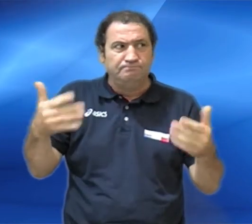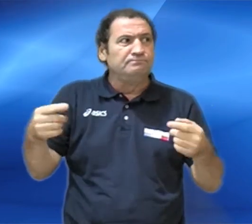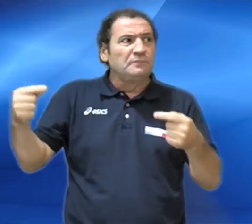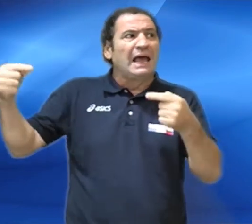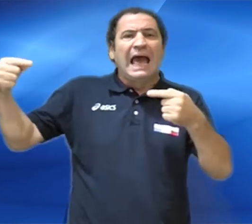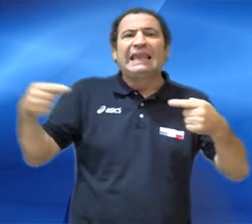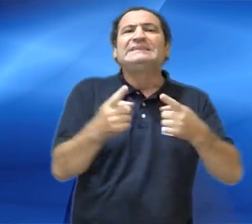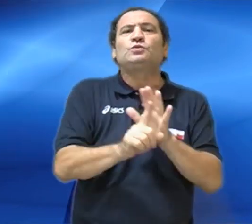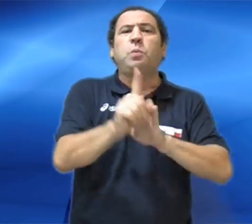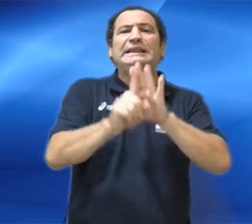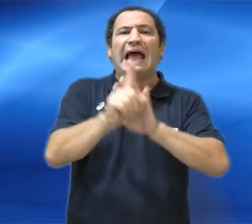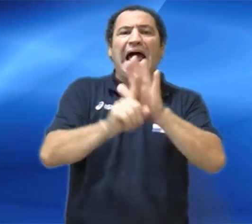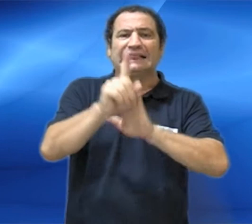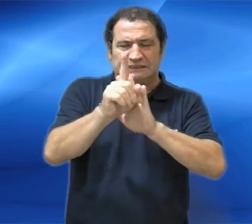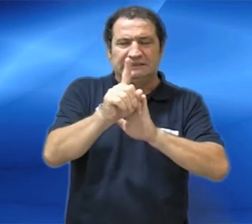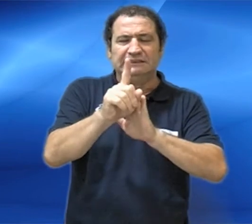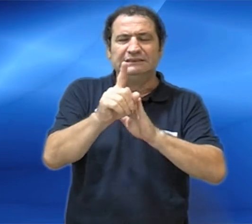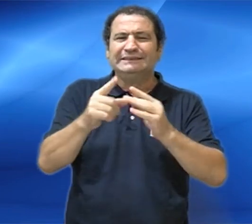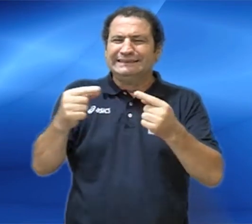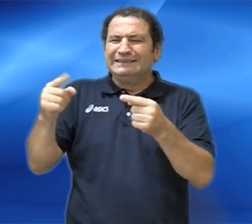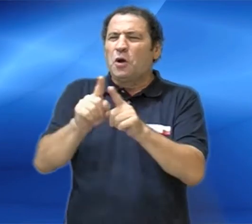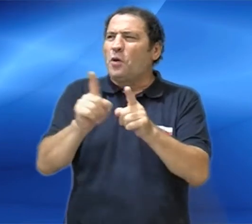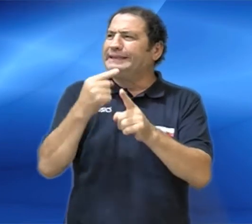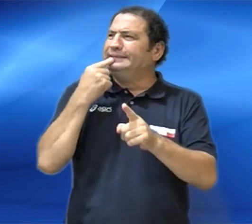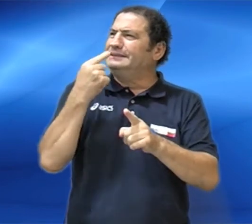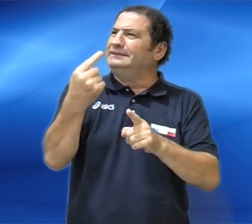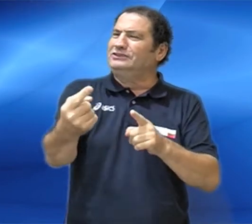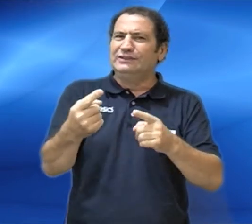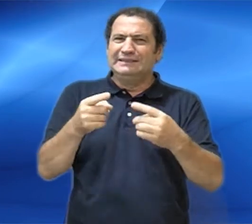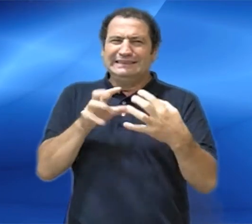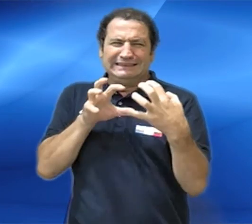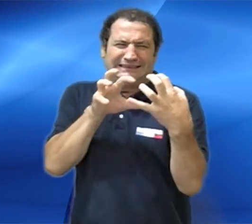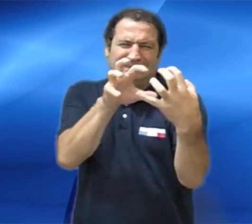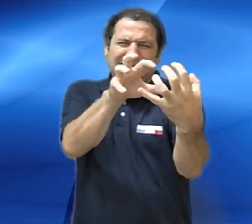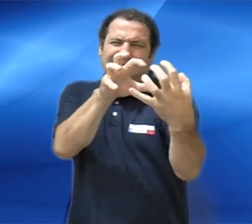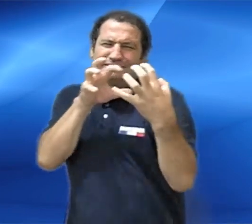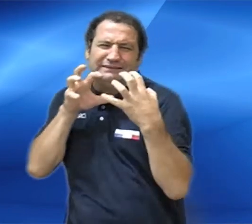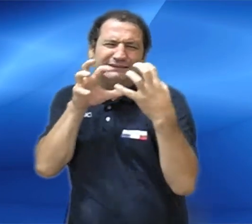... to be honest my